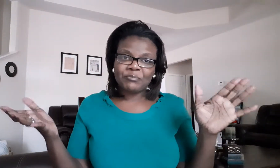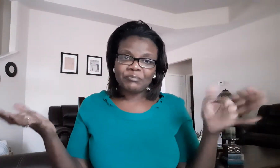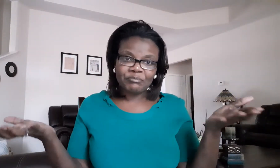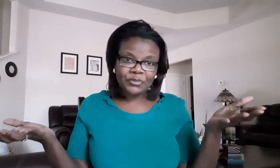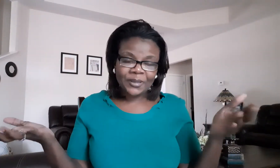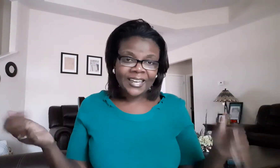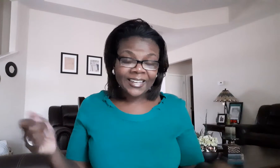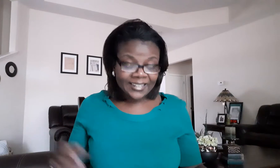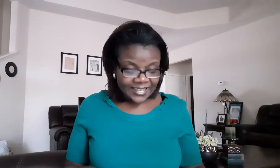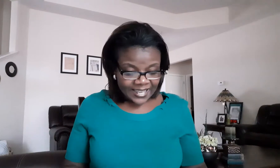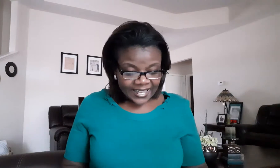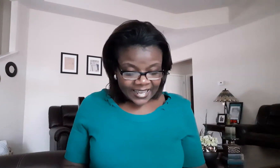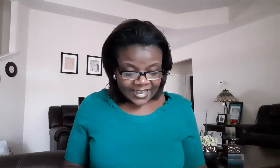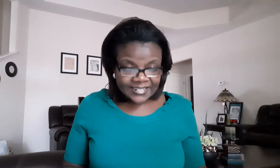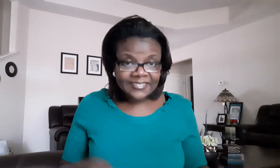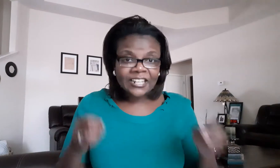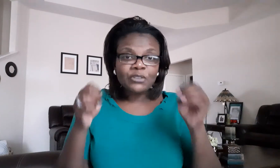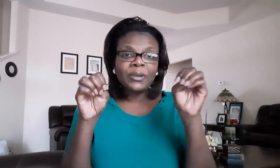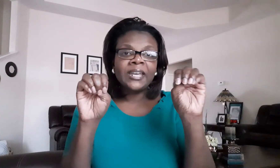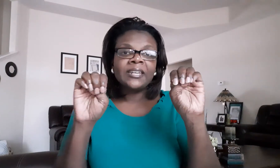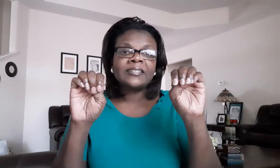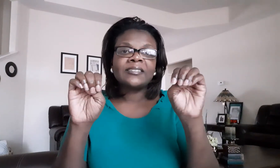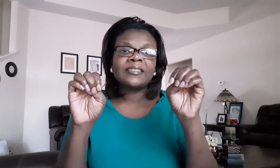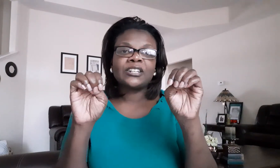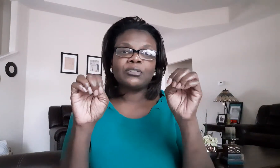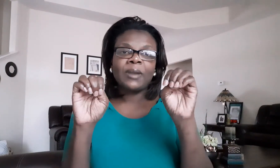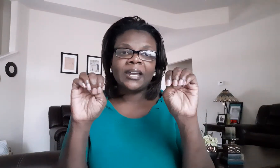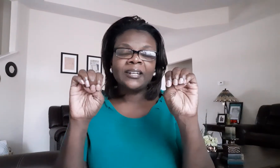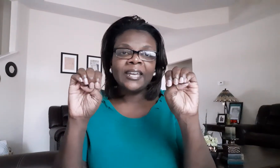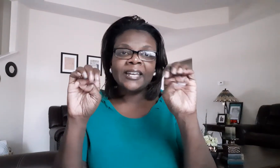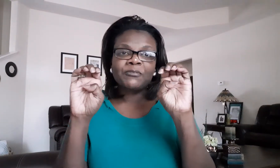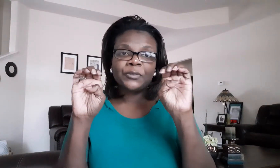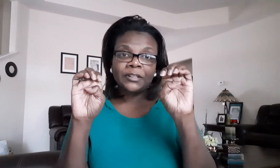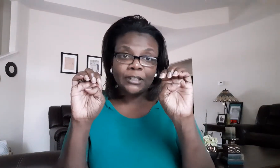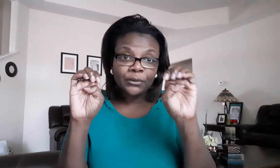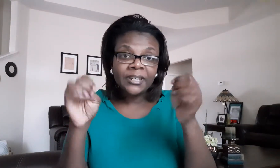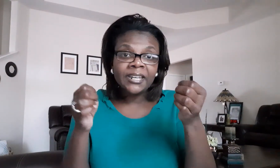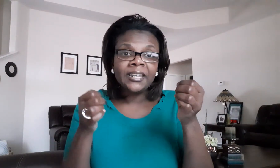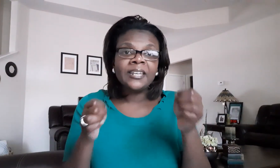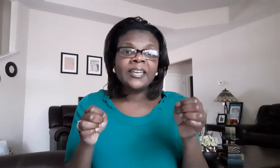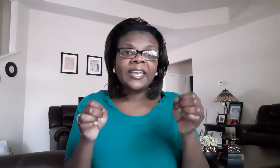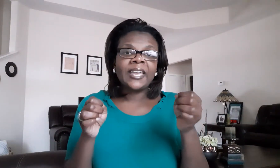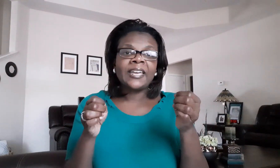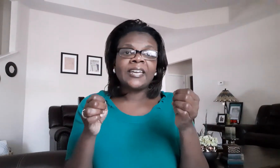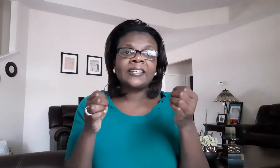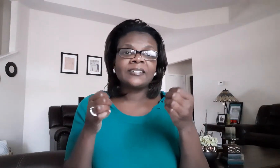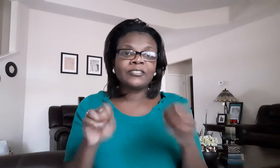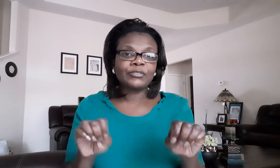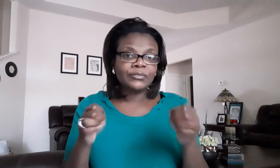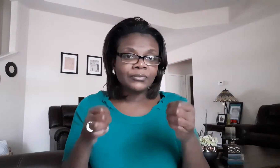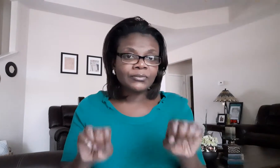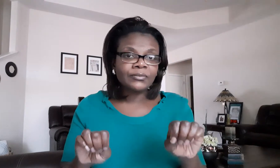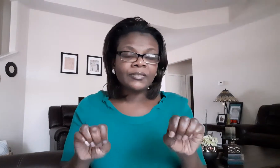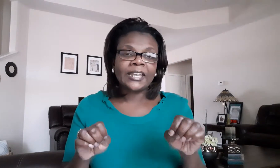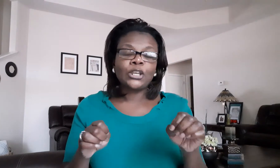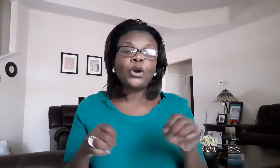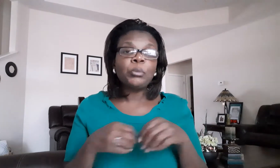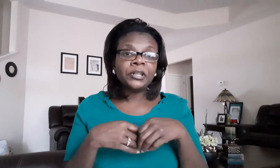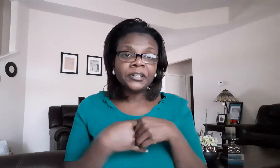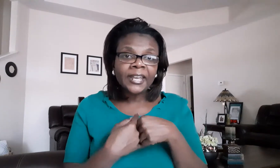okay and the second way is just like you're cracking an egg with the letter e and like you're opening an